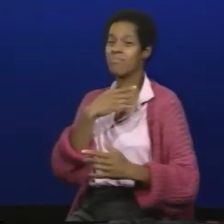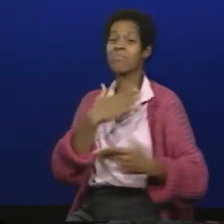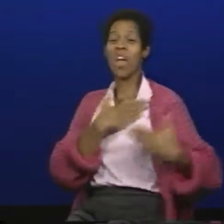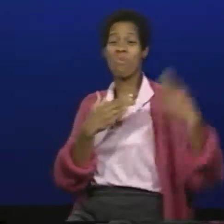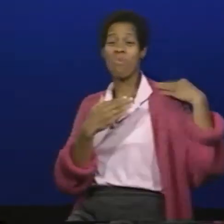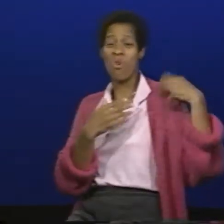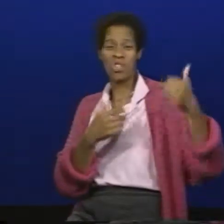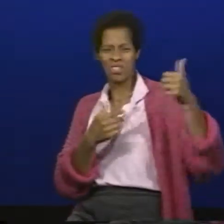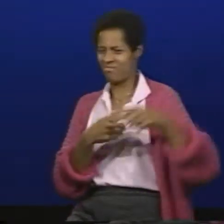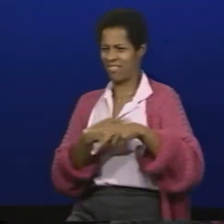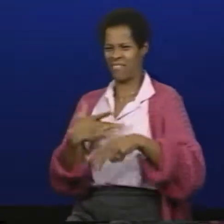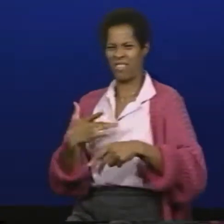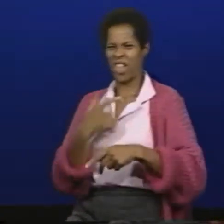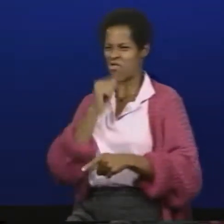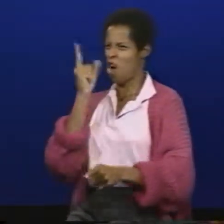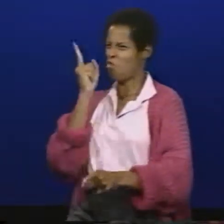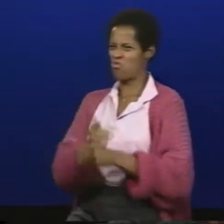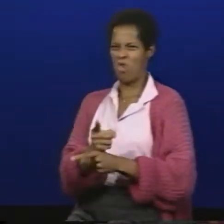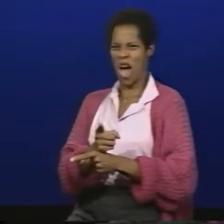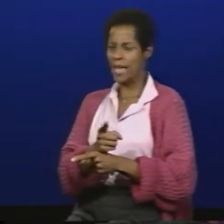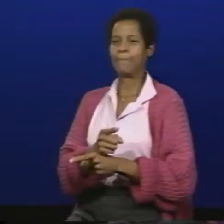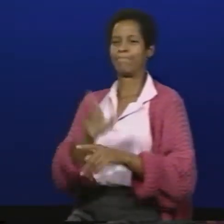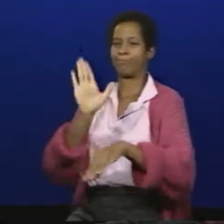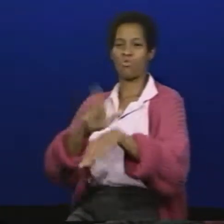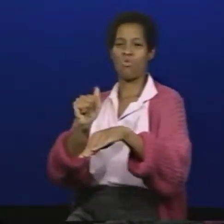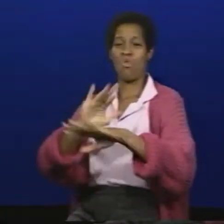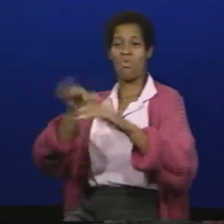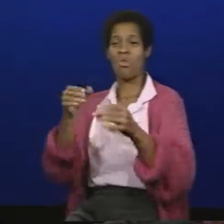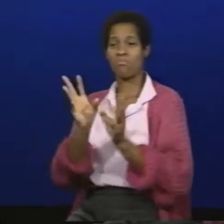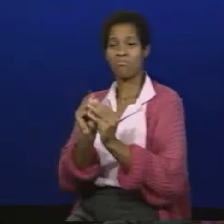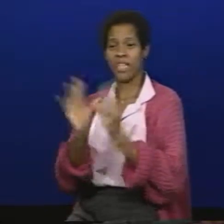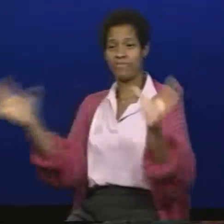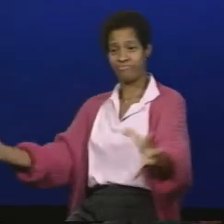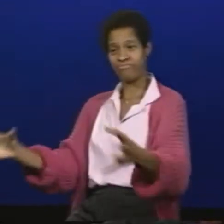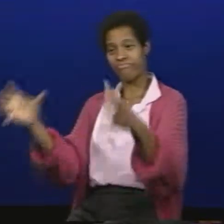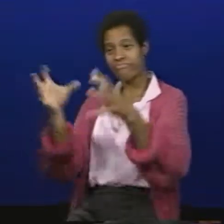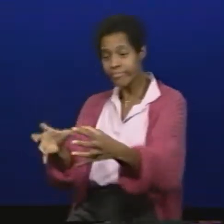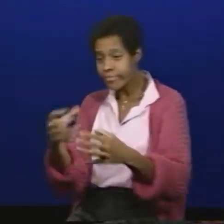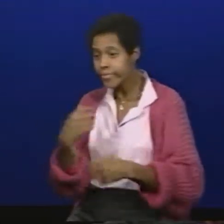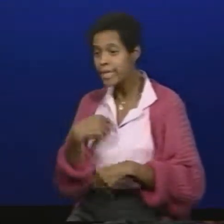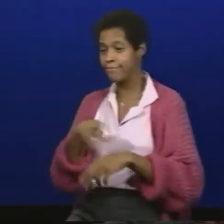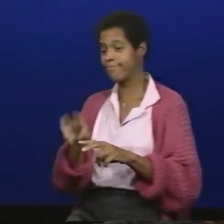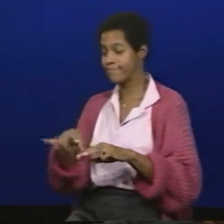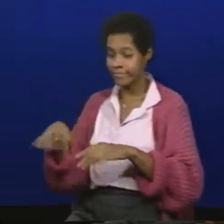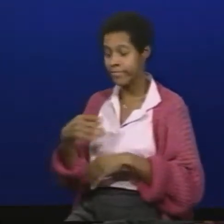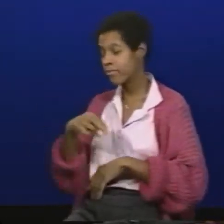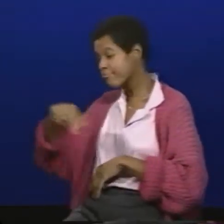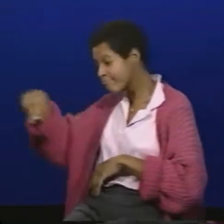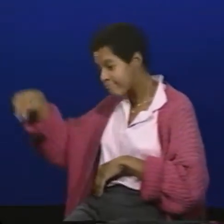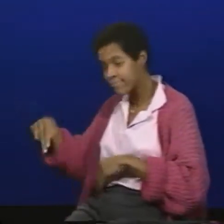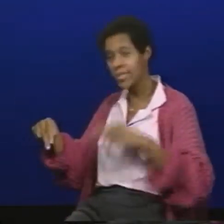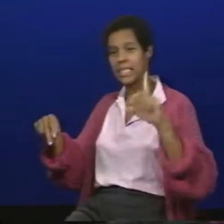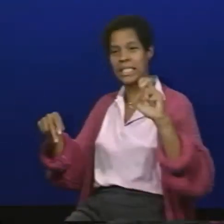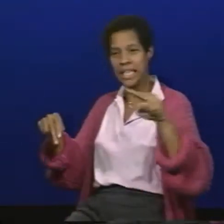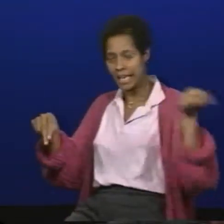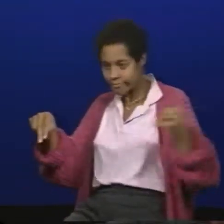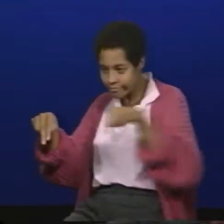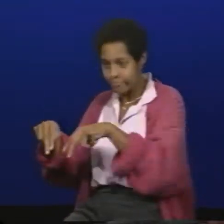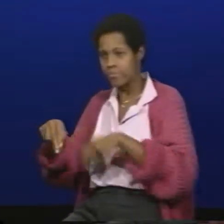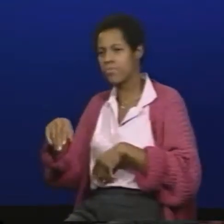you're lying I don't believe you anyway my boss felt that the name sign wasn't appropriate so she called the meeting of the entire staff and we were